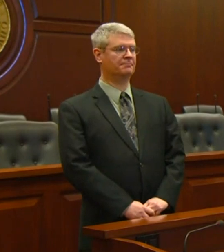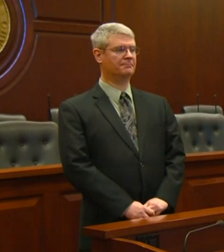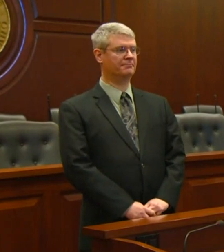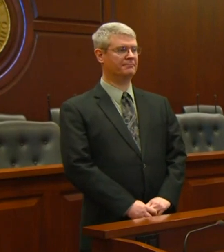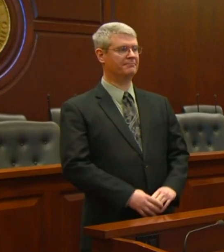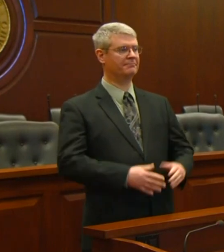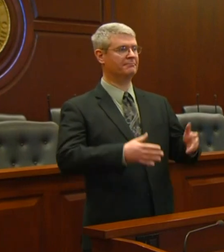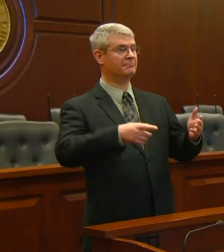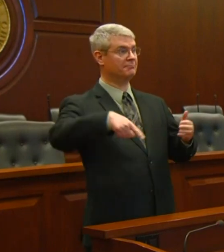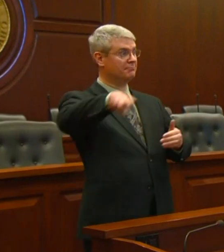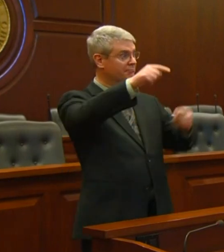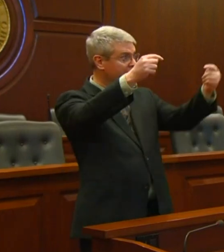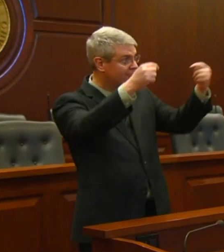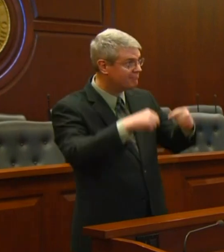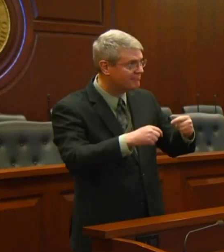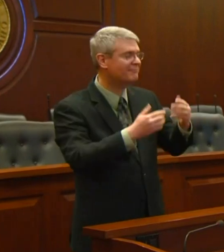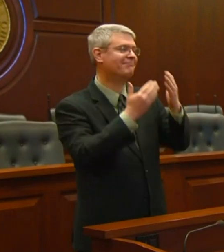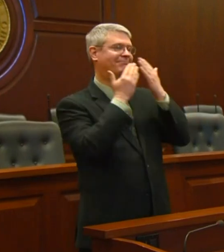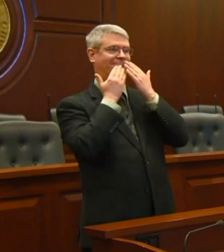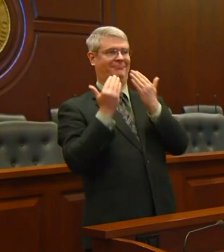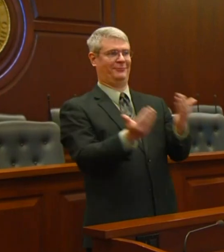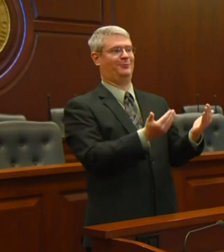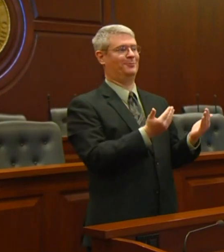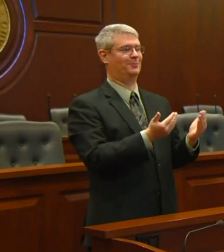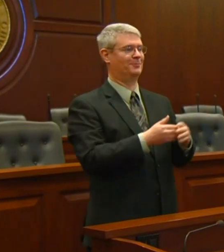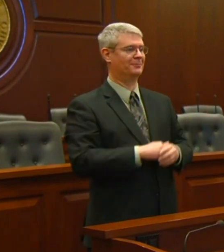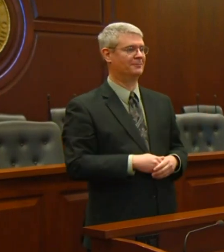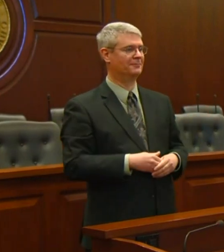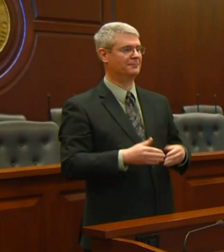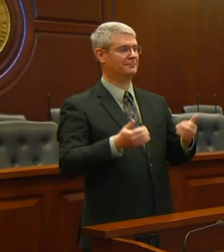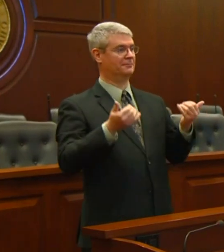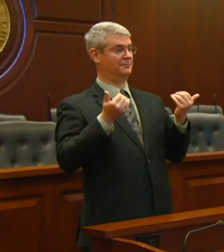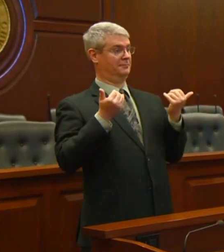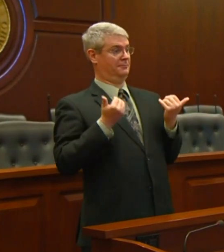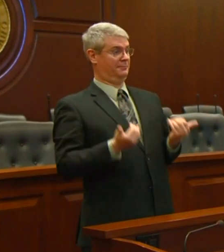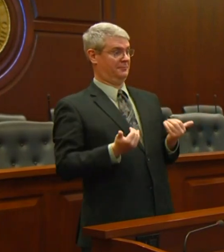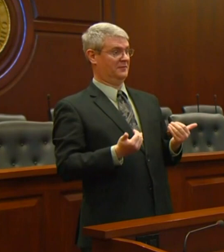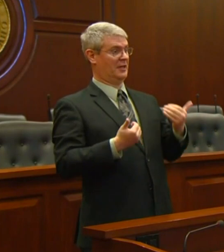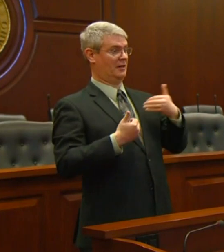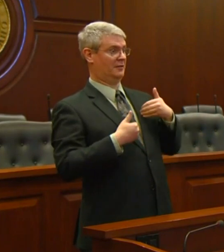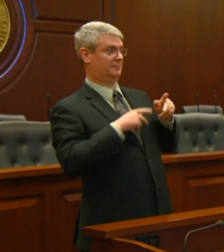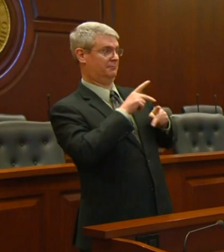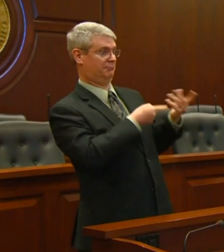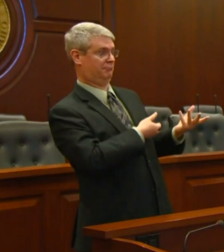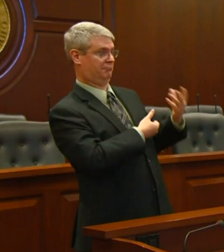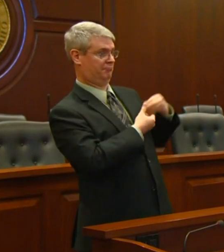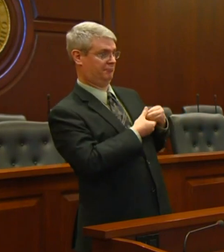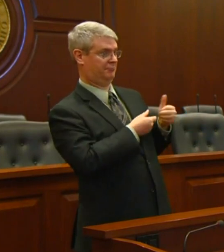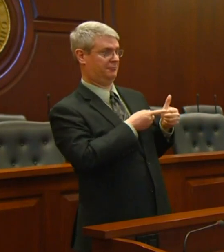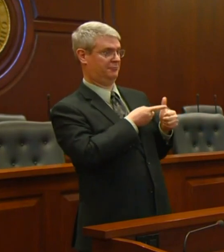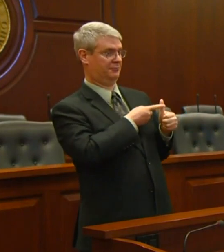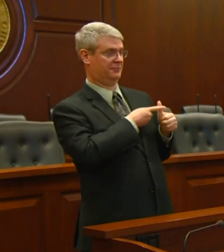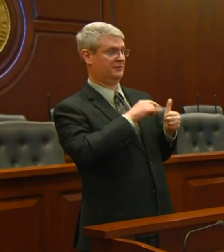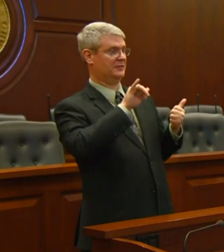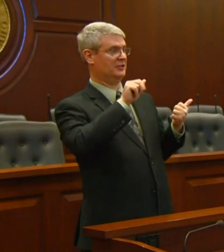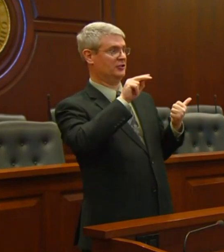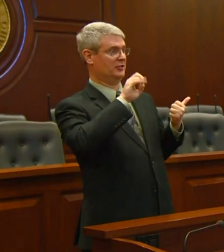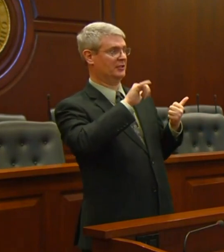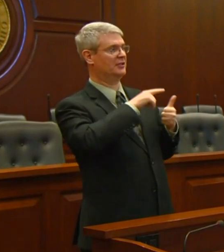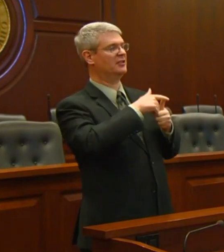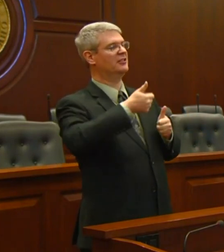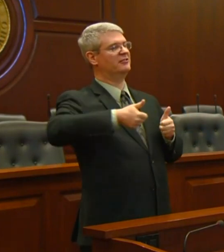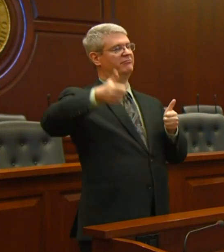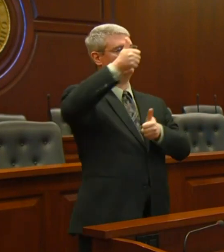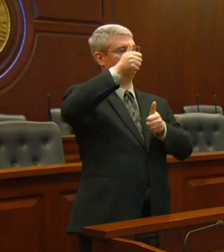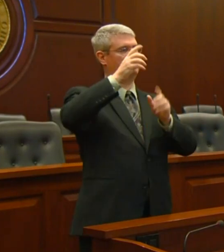Today I have Janie Revere, our Labor Director, Alex Adams, my Budget Chief, Jeremy Field